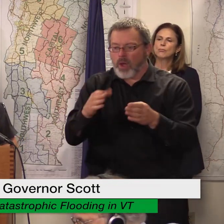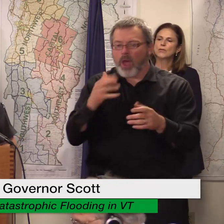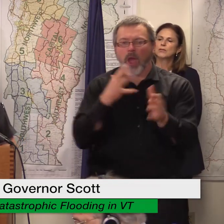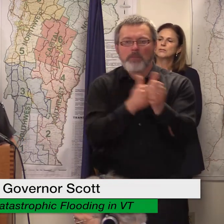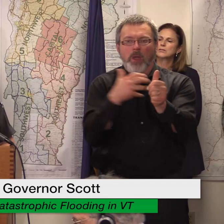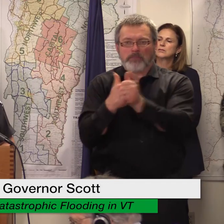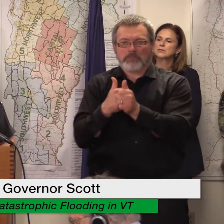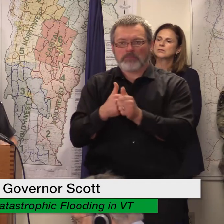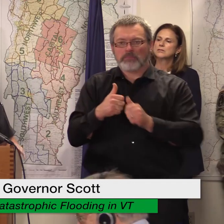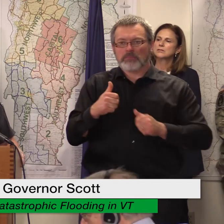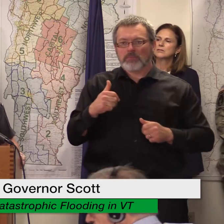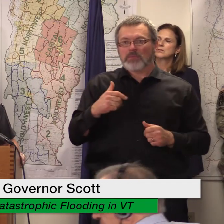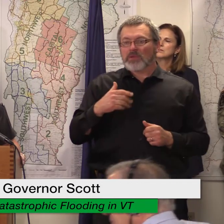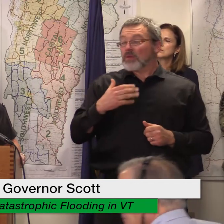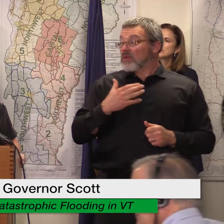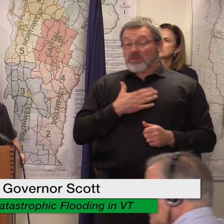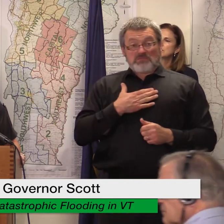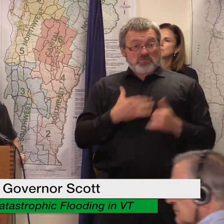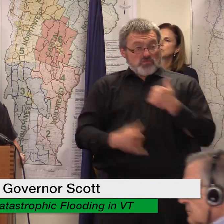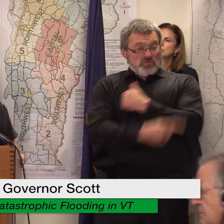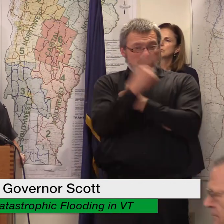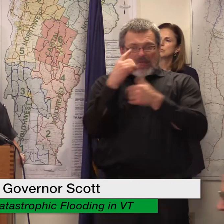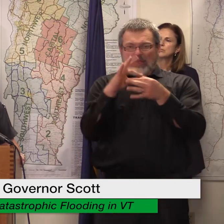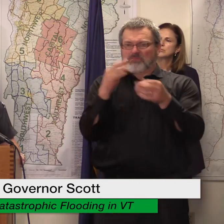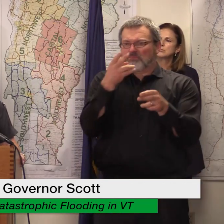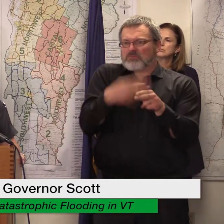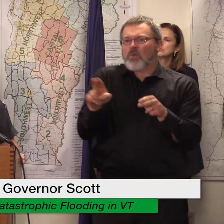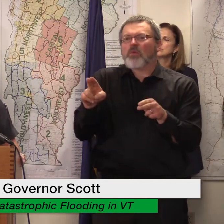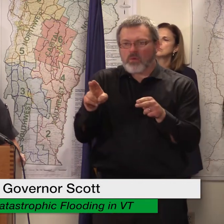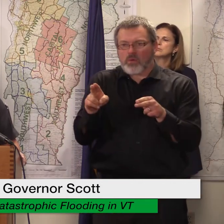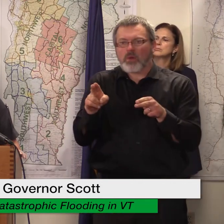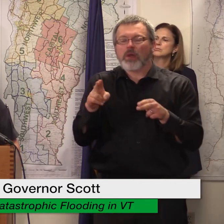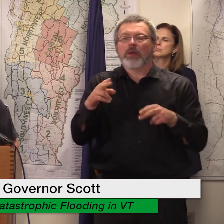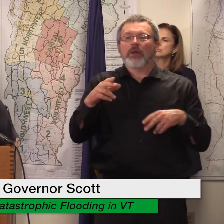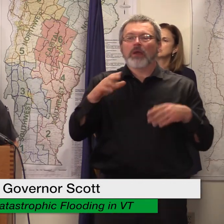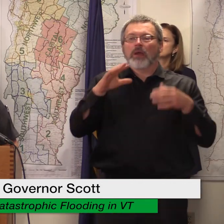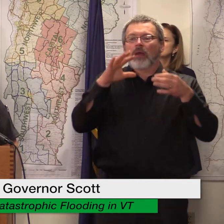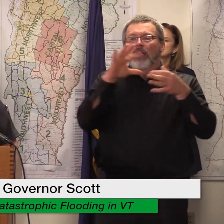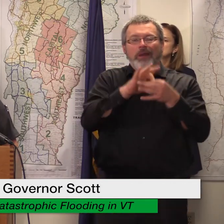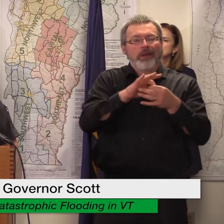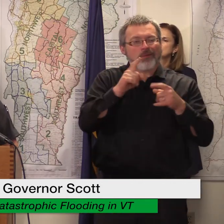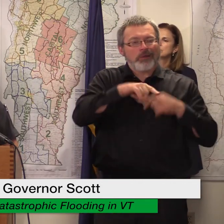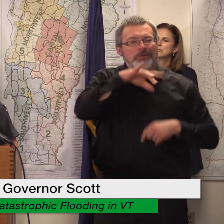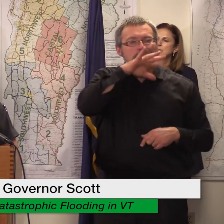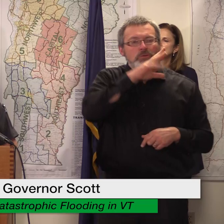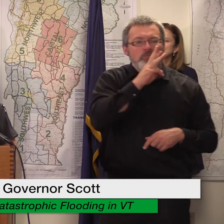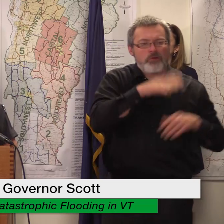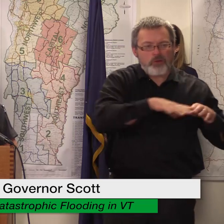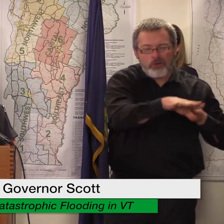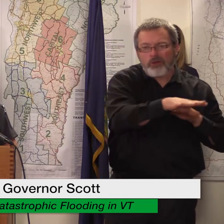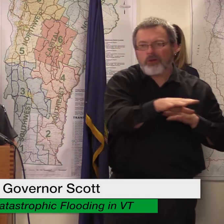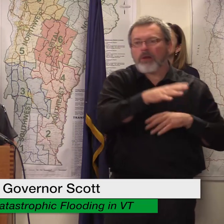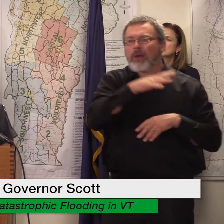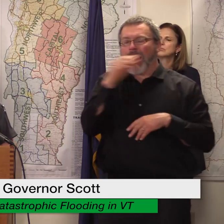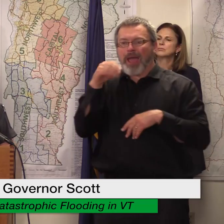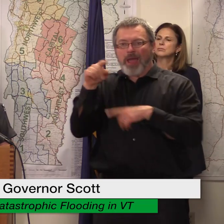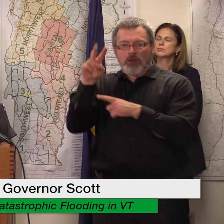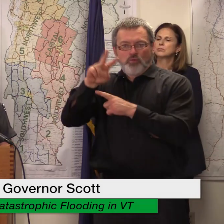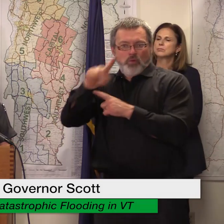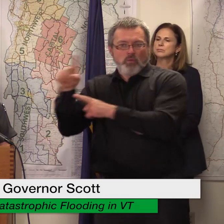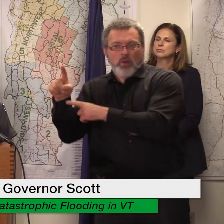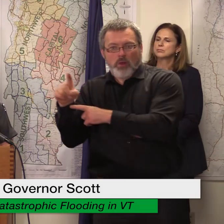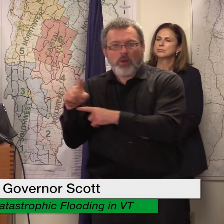today about weather debris and 2-1-1 we're cautiously watching today's weather and into this evening